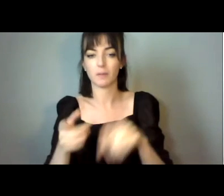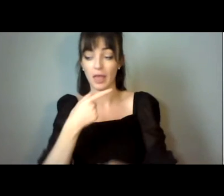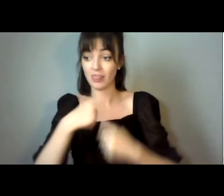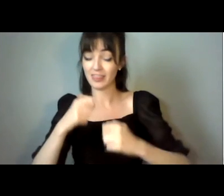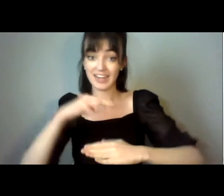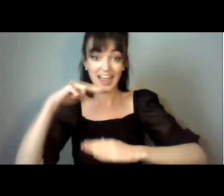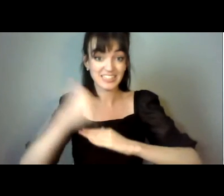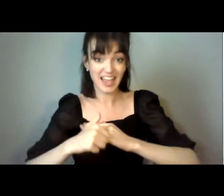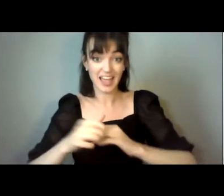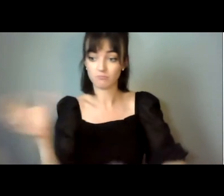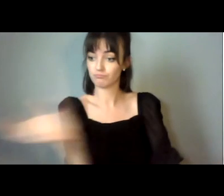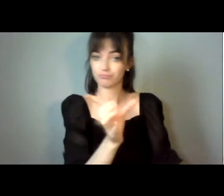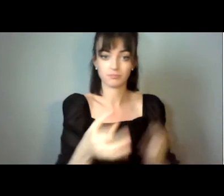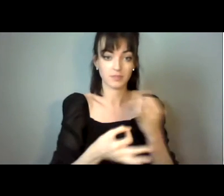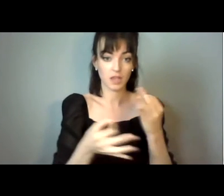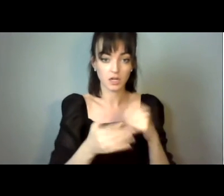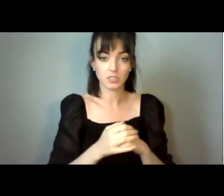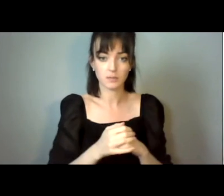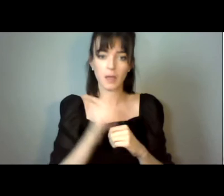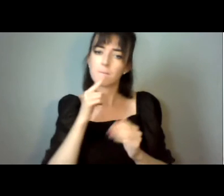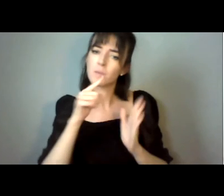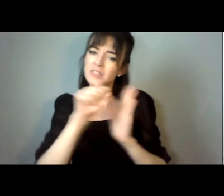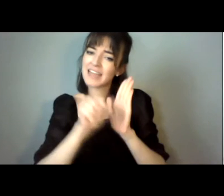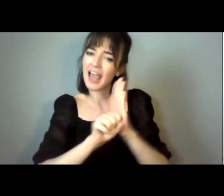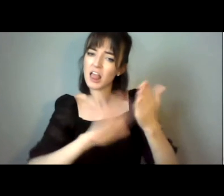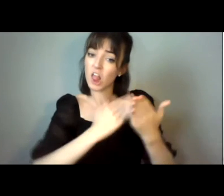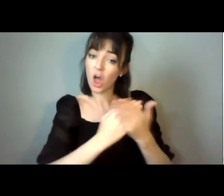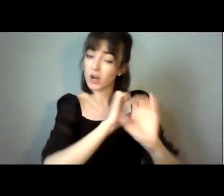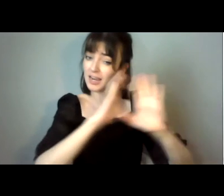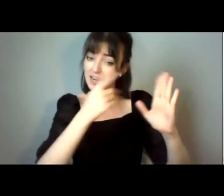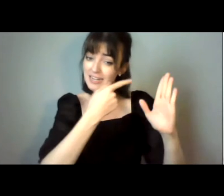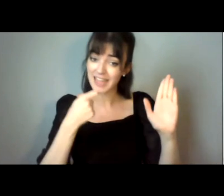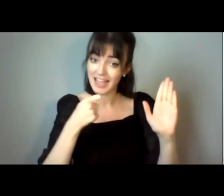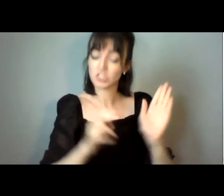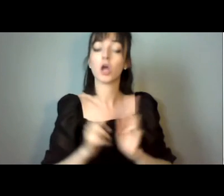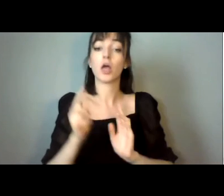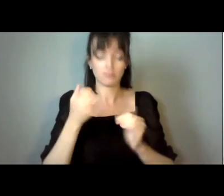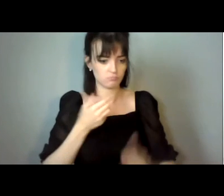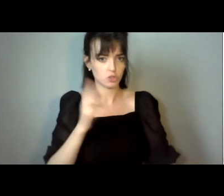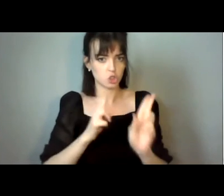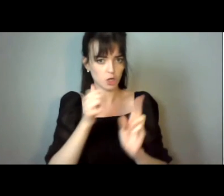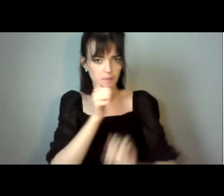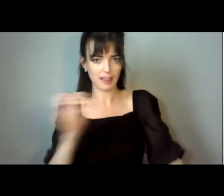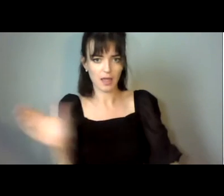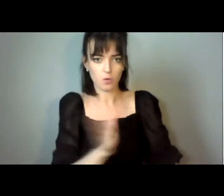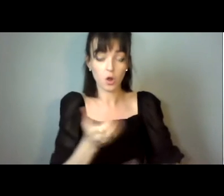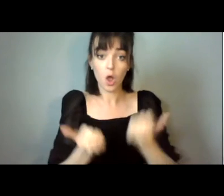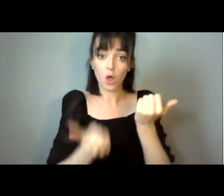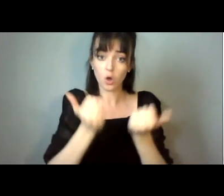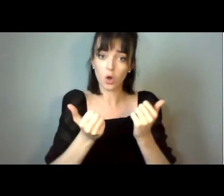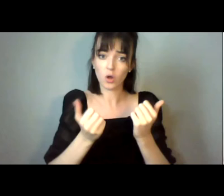laws saying that they are entitled to a hearing with admissible evidence before being placed in guardianship. There are now,